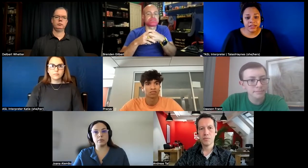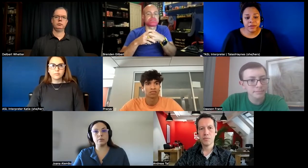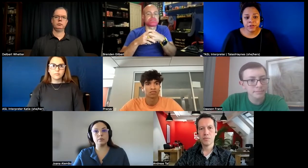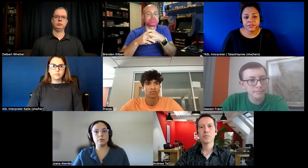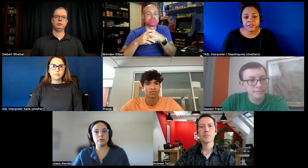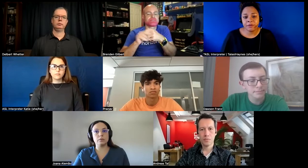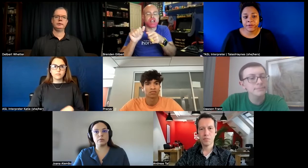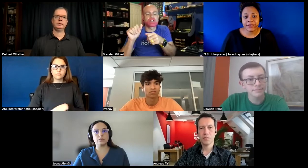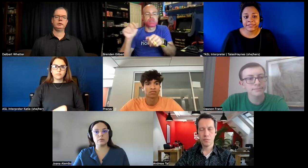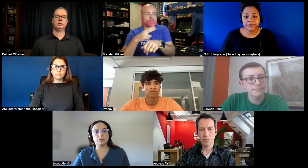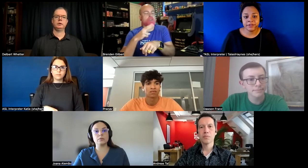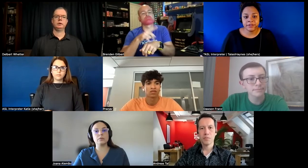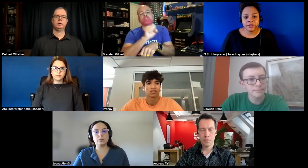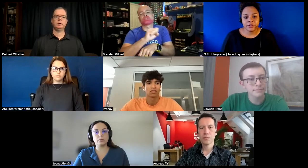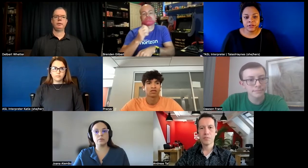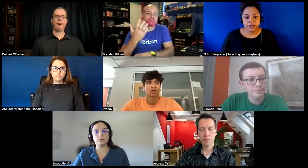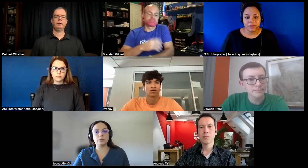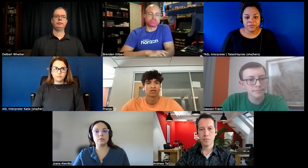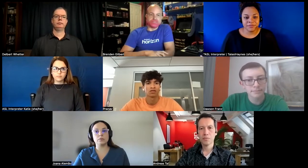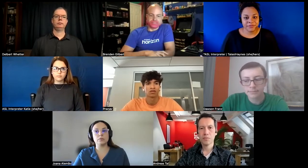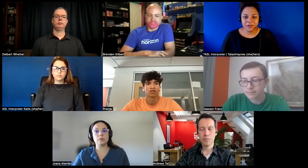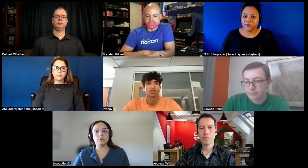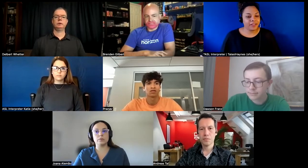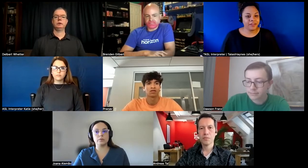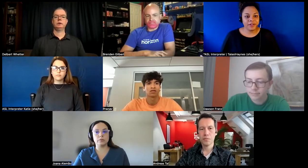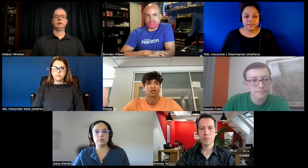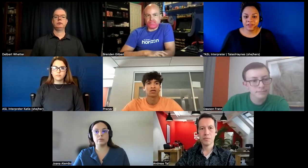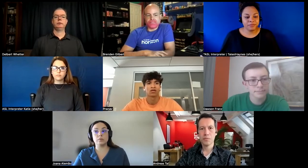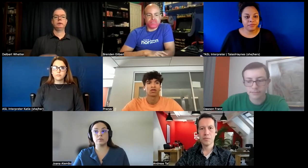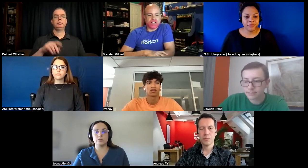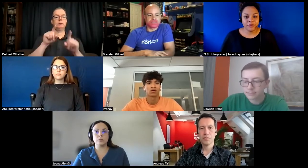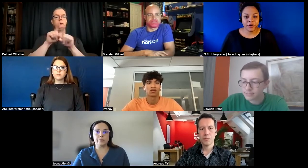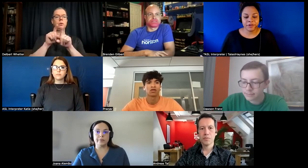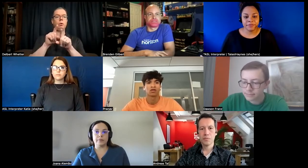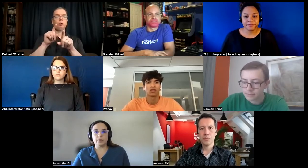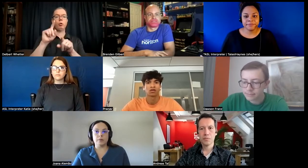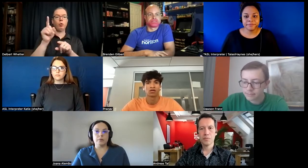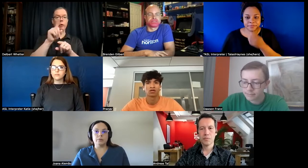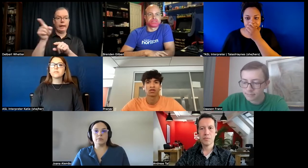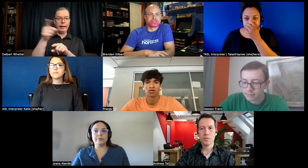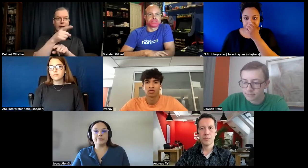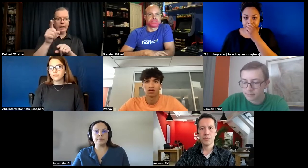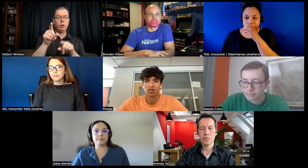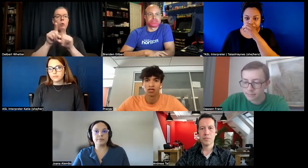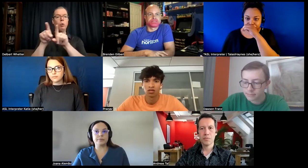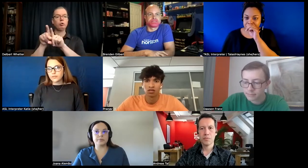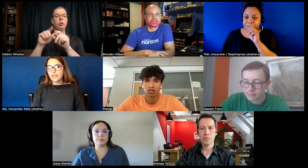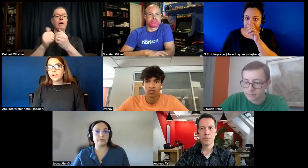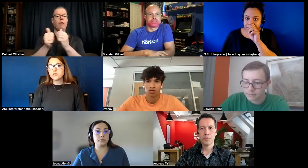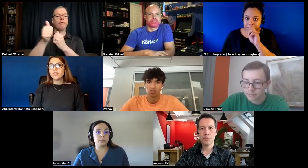to that person that would be ideal um so you know exactly who it is you can look right over and also